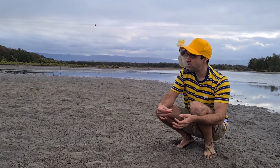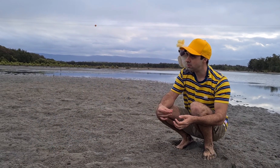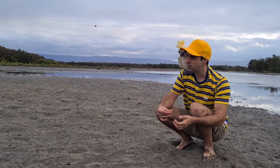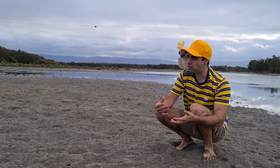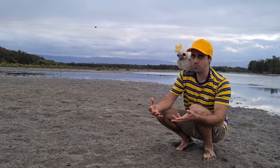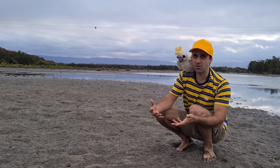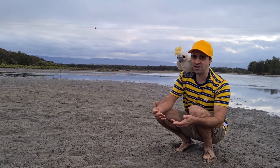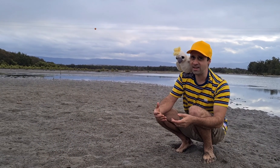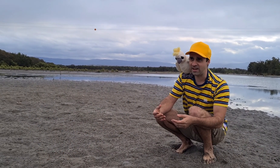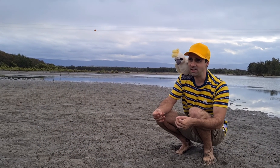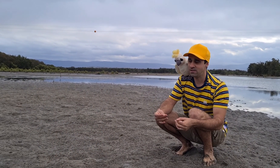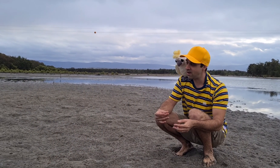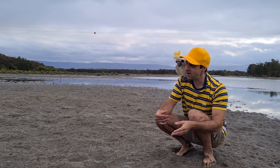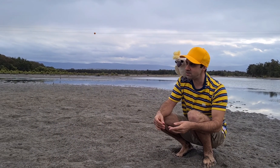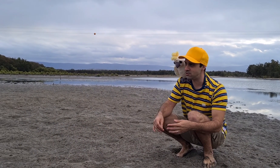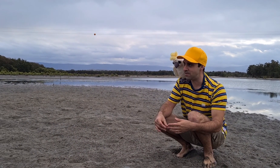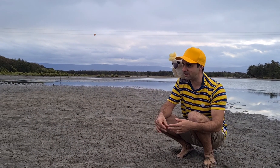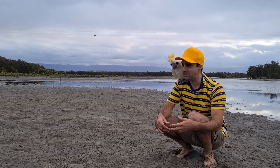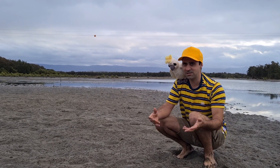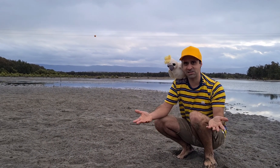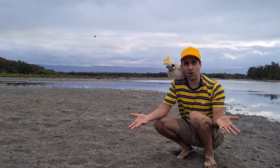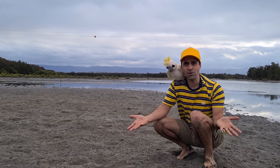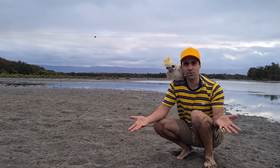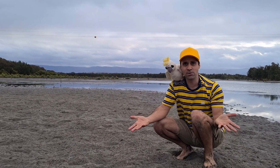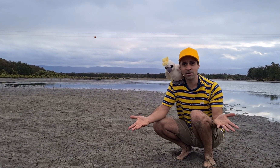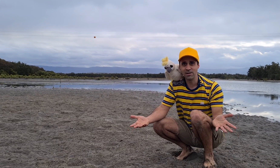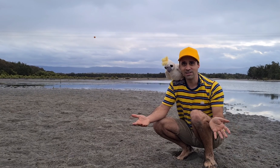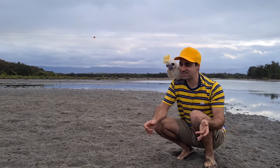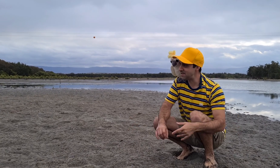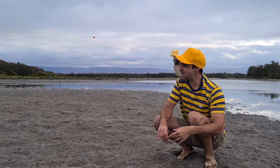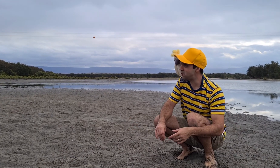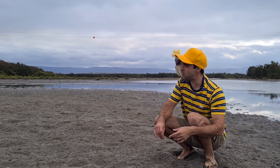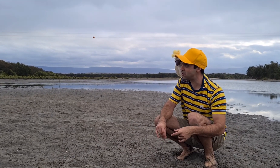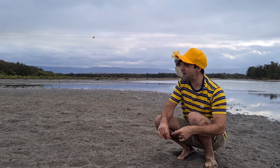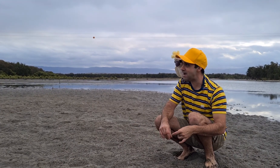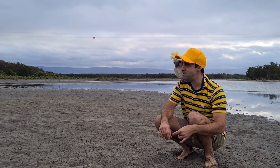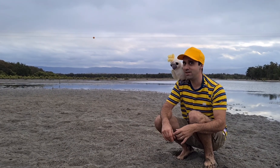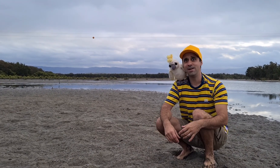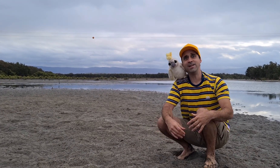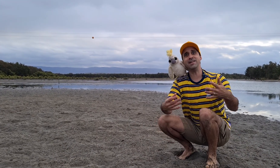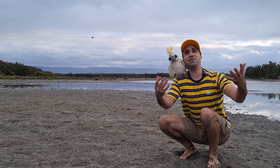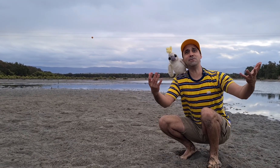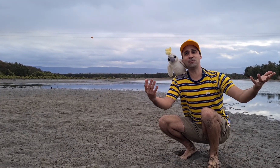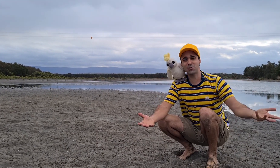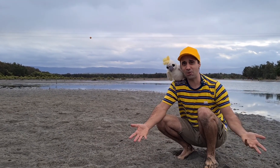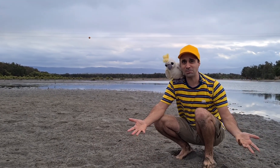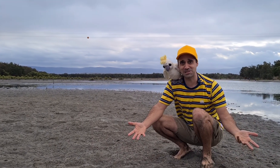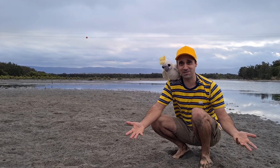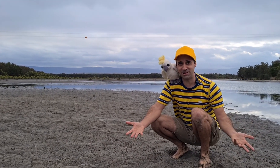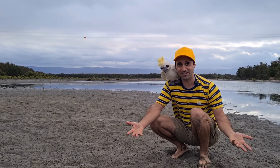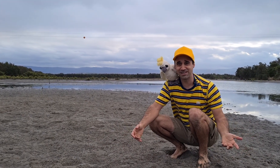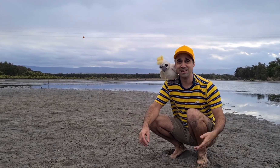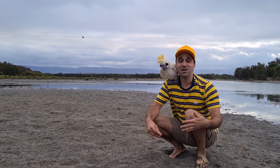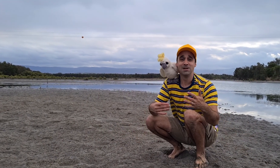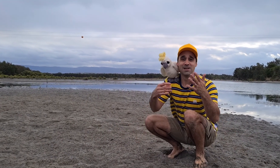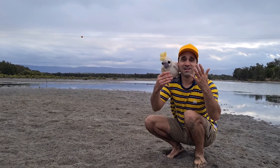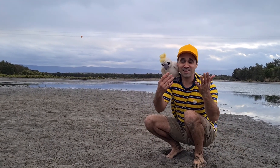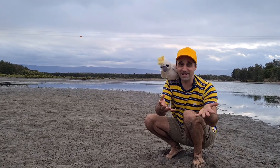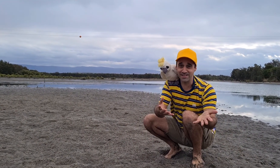You breathe air? I know you do, buddy. So does that make you a crab? No, of course not. Kids,